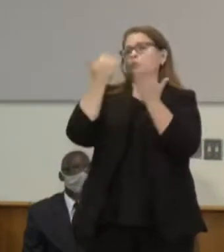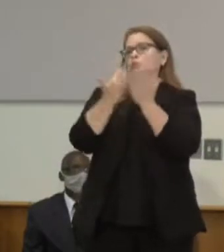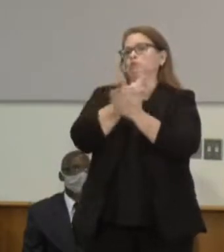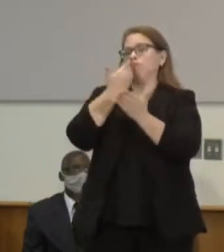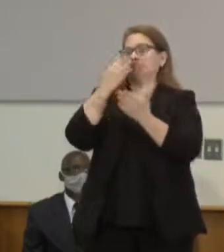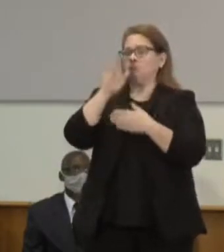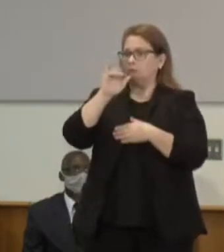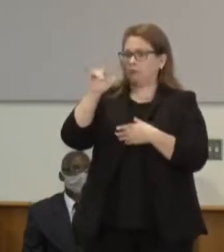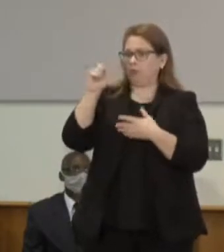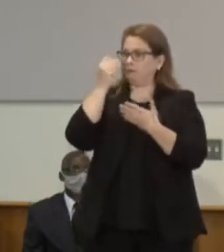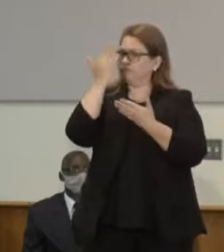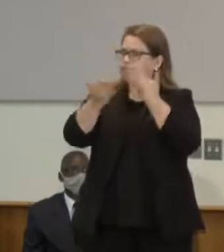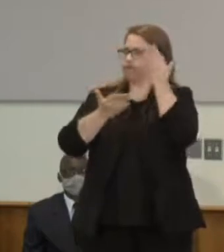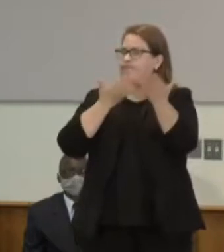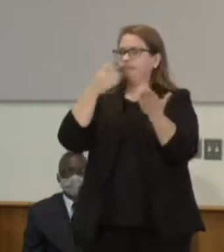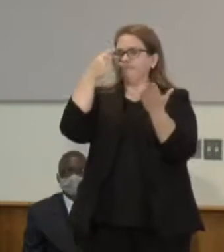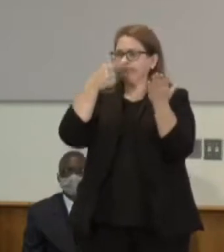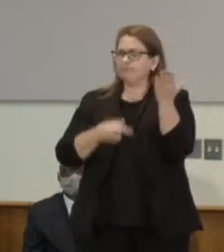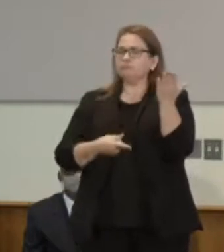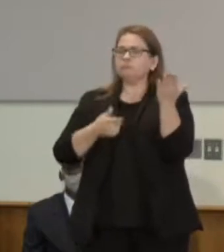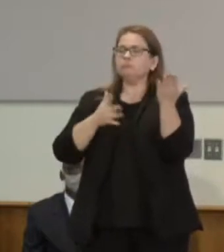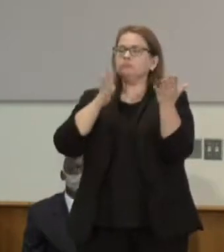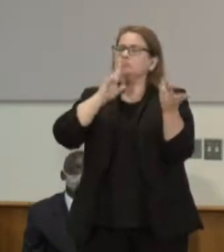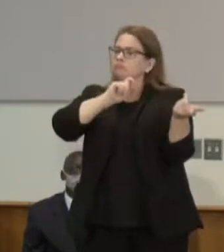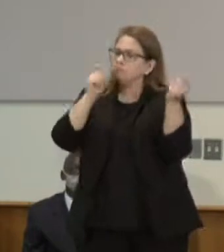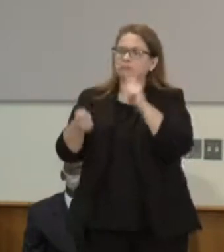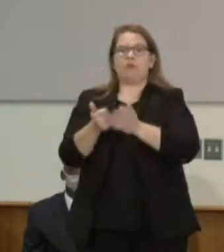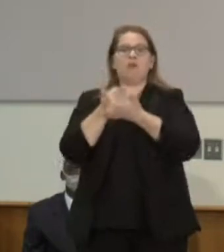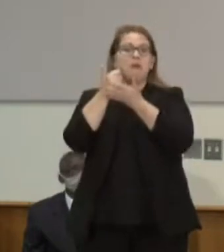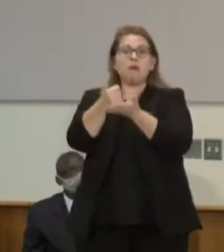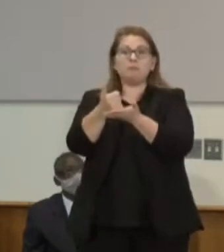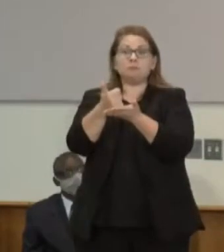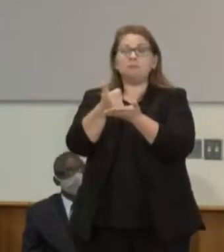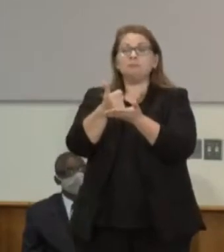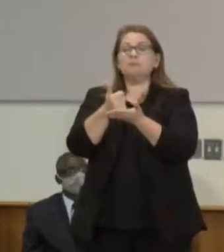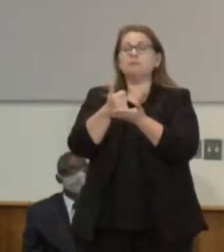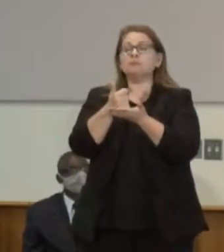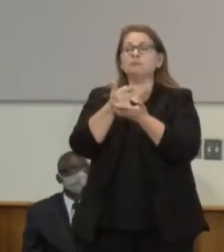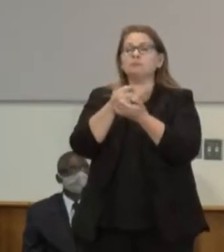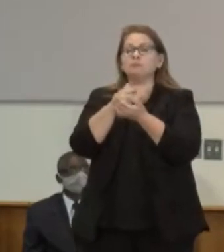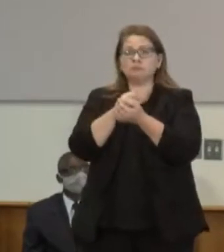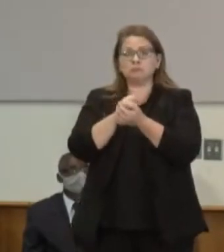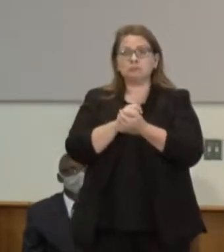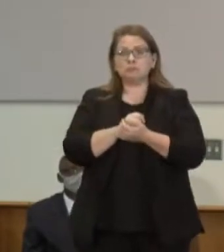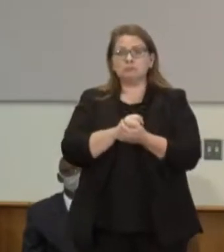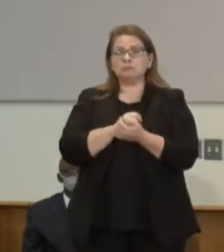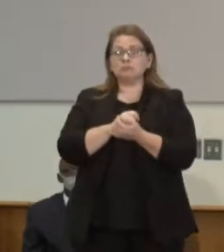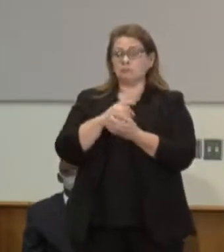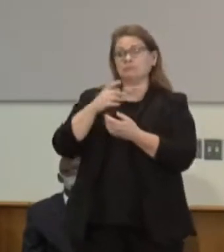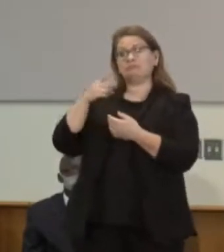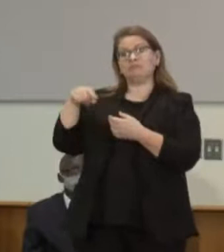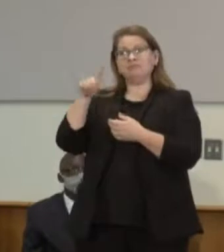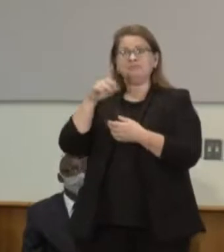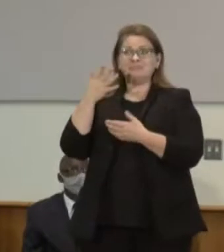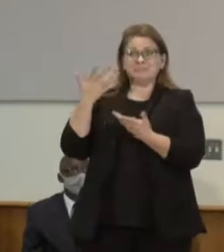will help keep bad actors accountable for